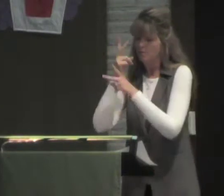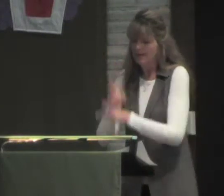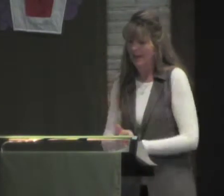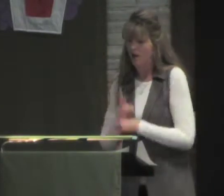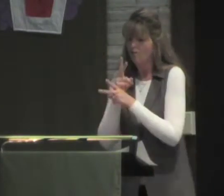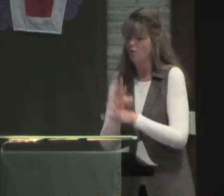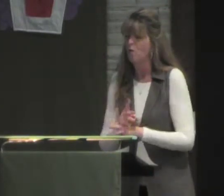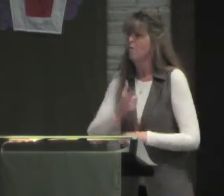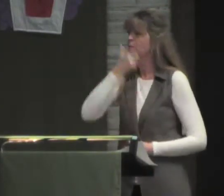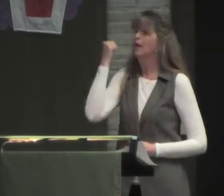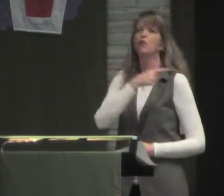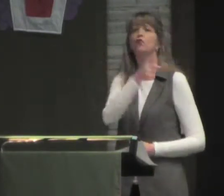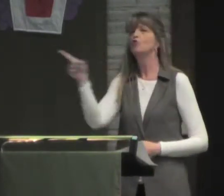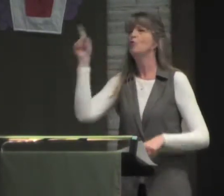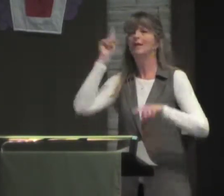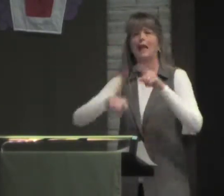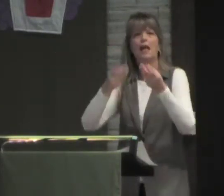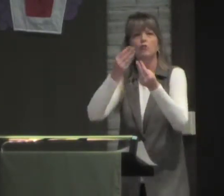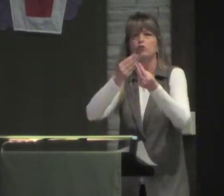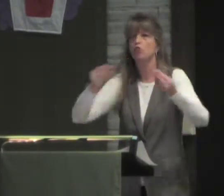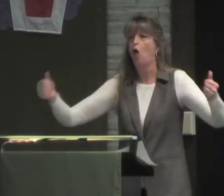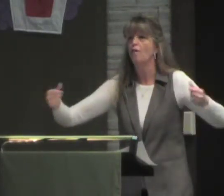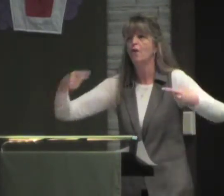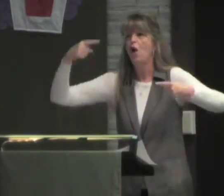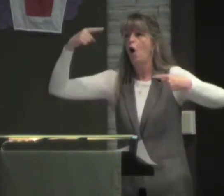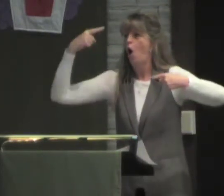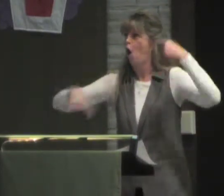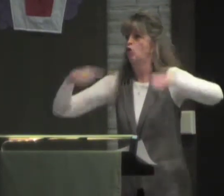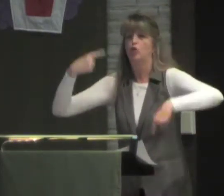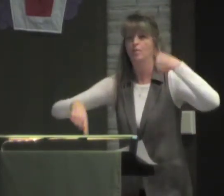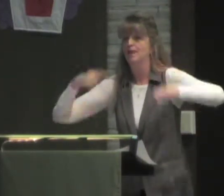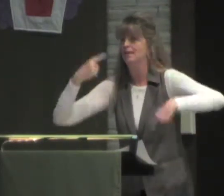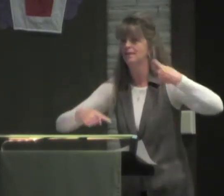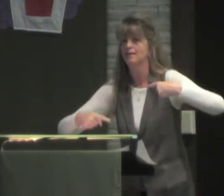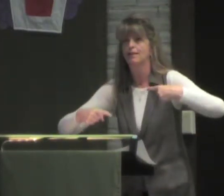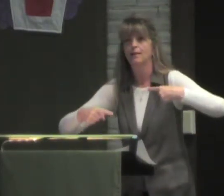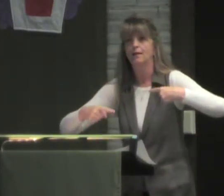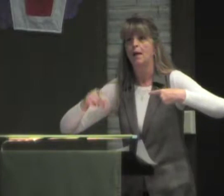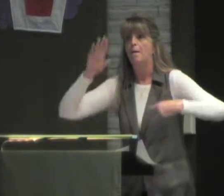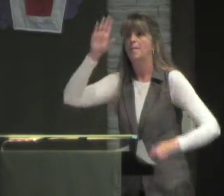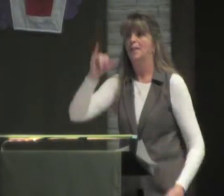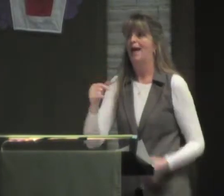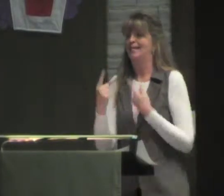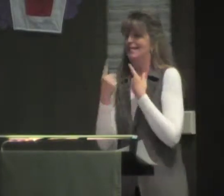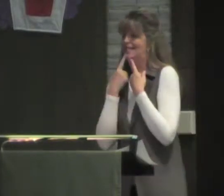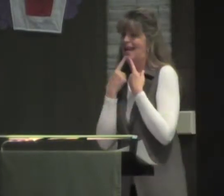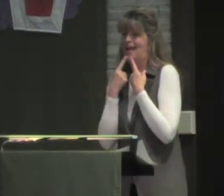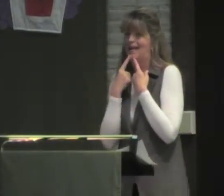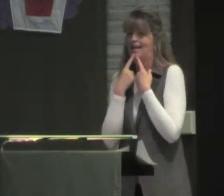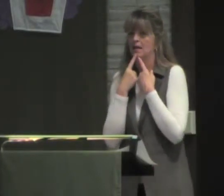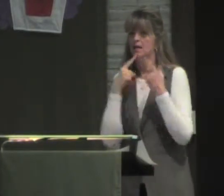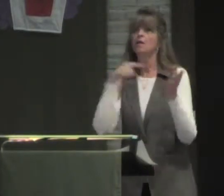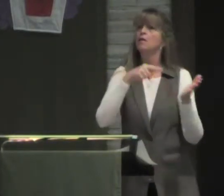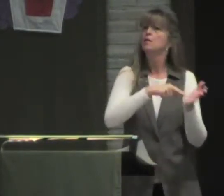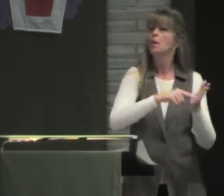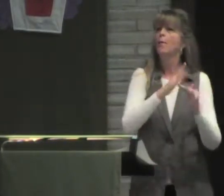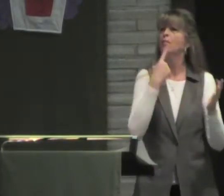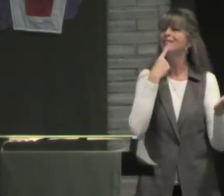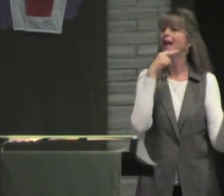To defend your opinions. You have to be really careful. Because you're not going to resolve any kinds of disputes by saying,